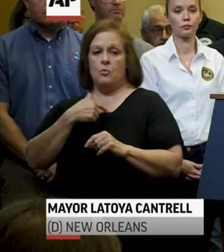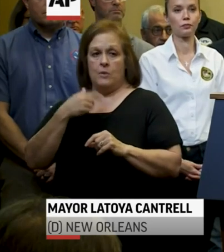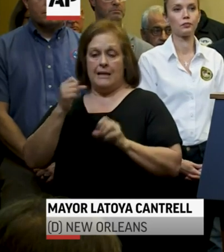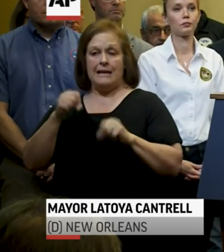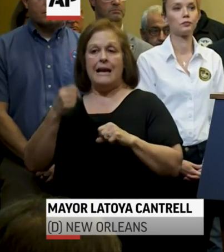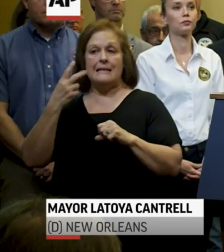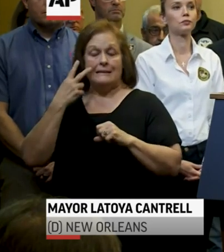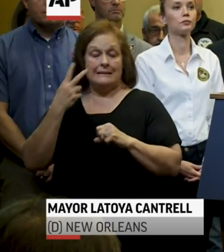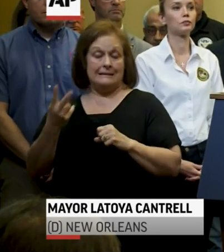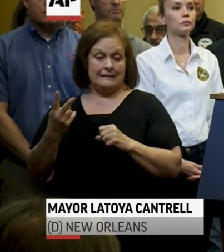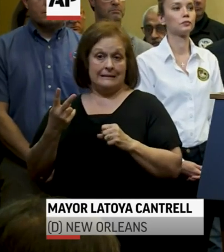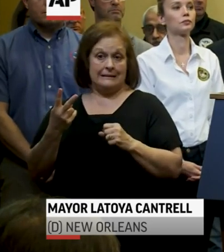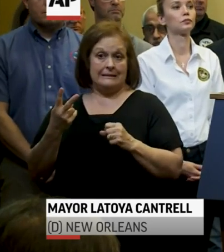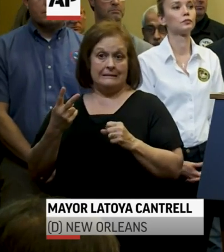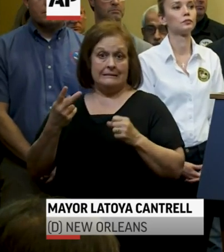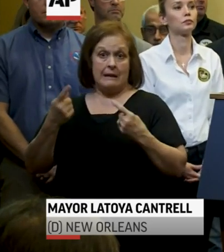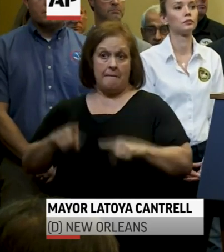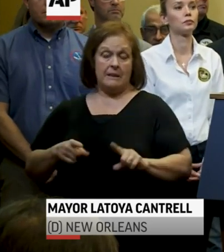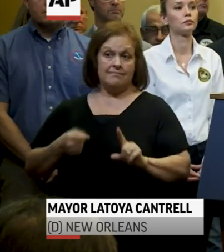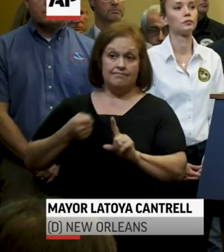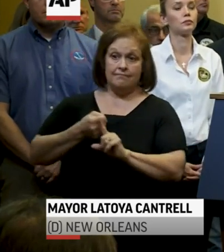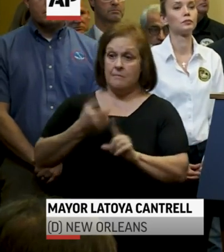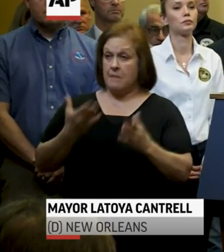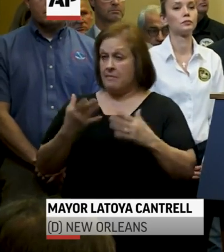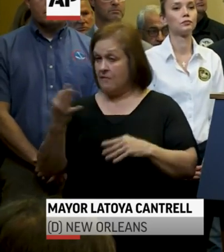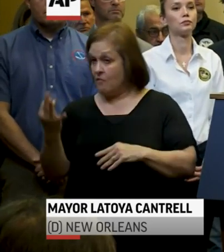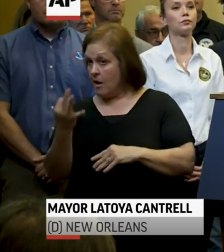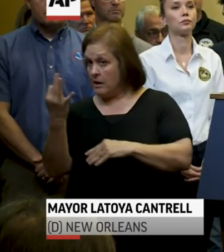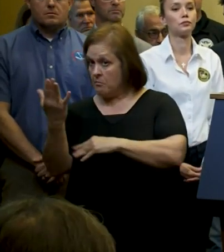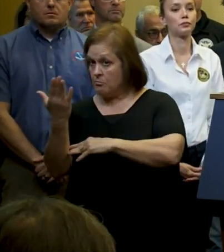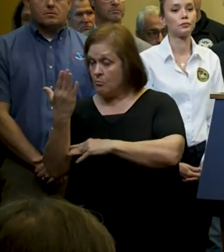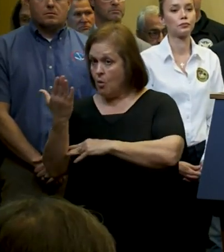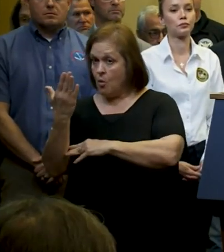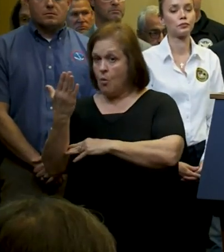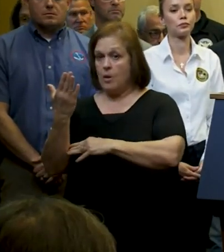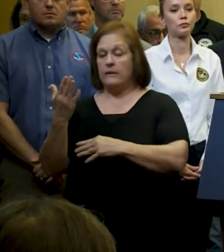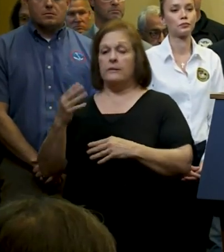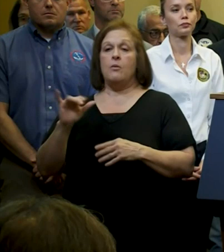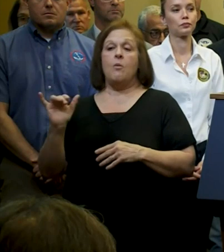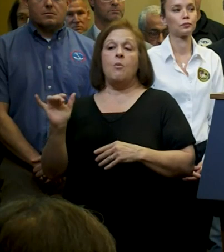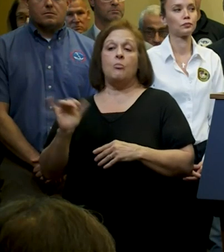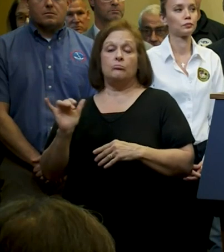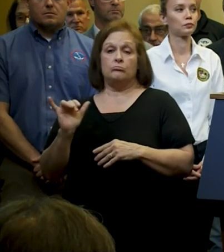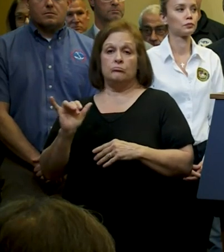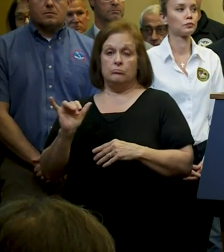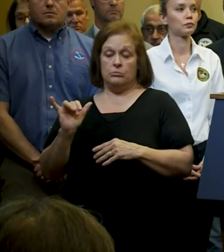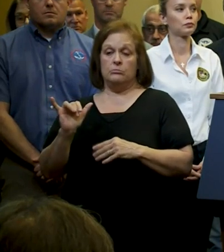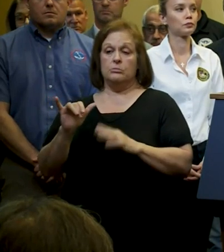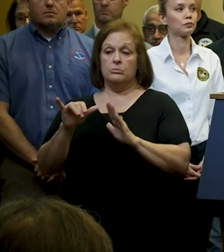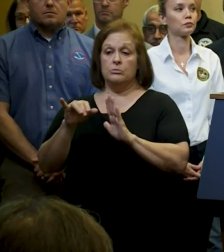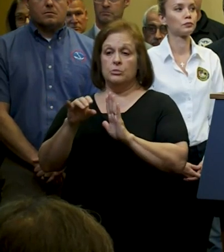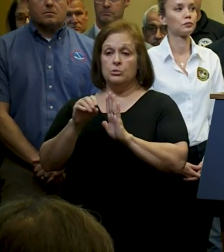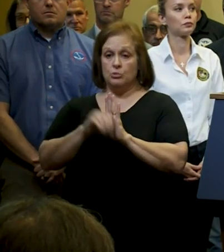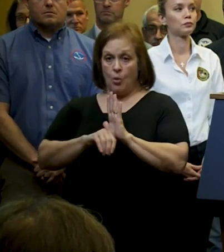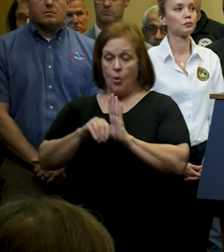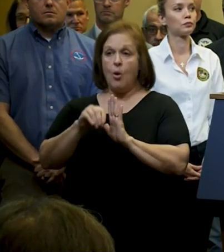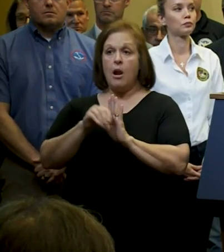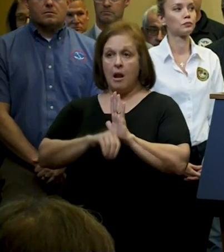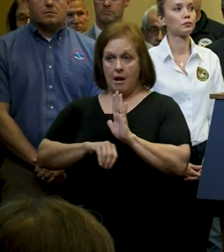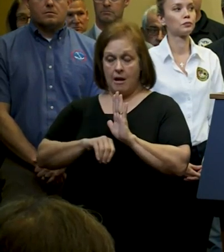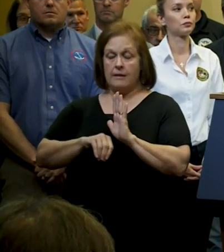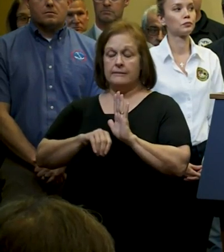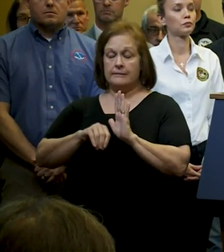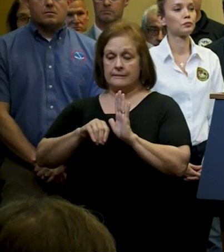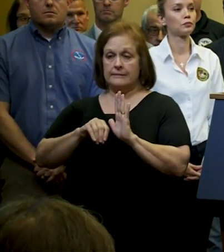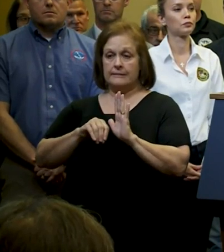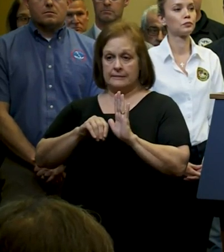see impacts as early as Friday morning. Also, this will be New Orleans will be faced at the heart of